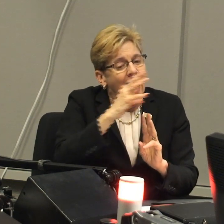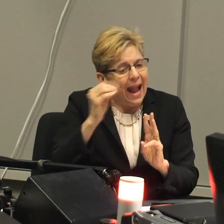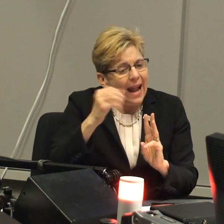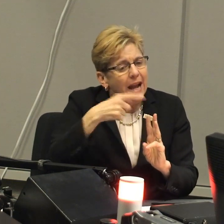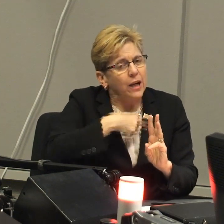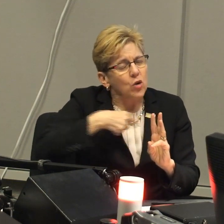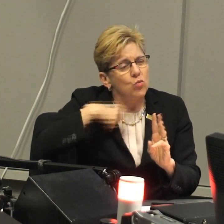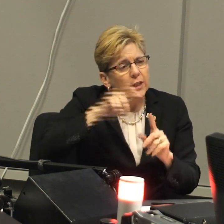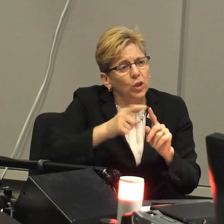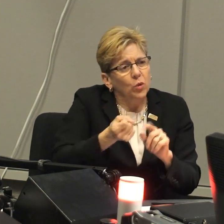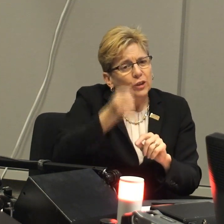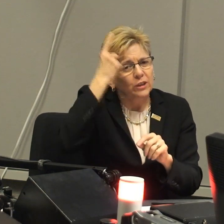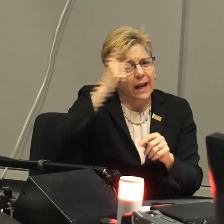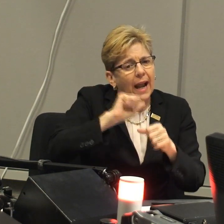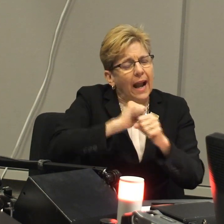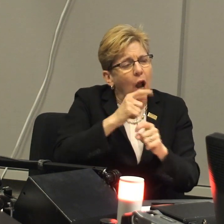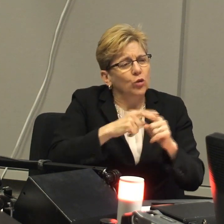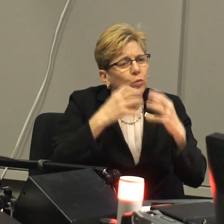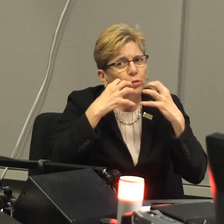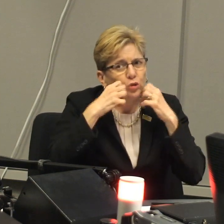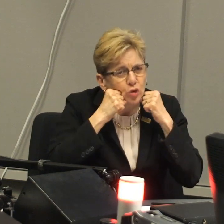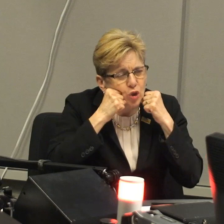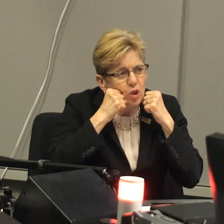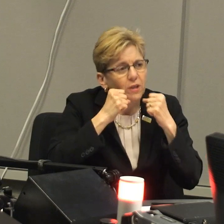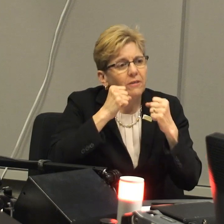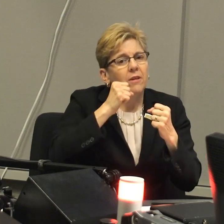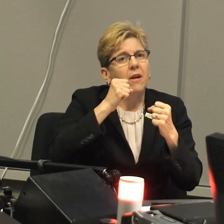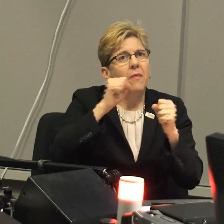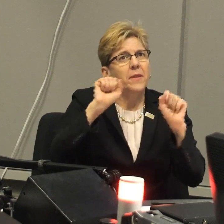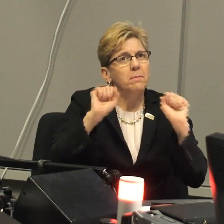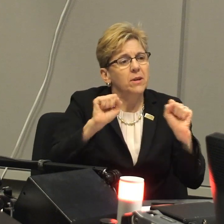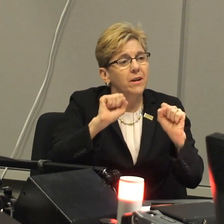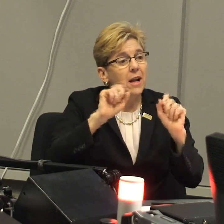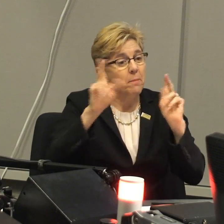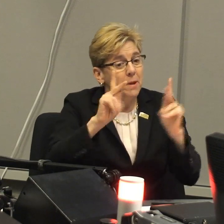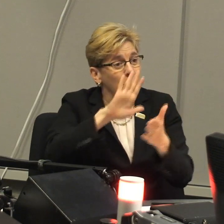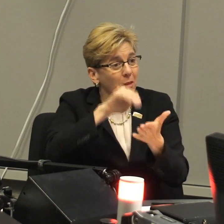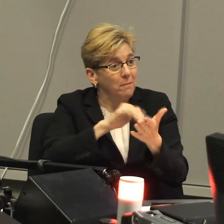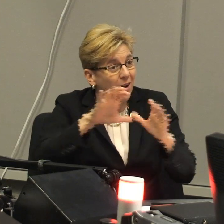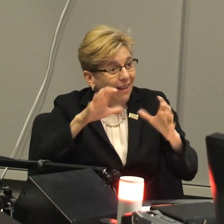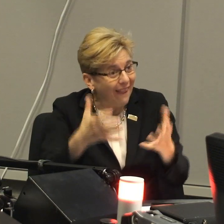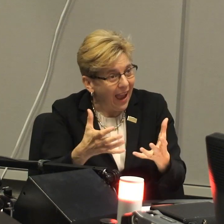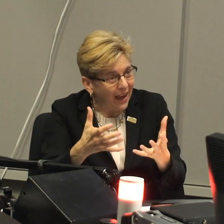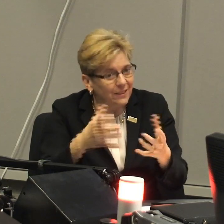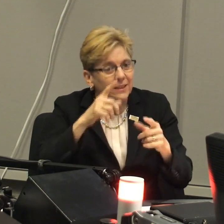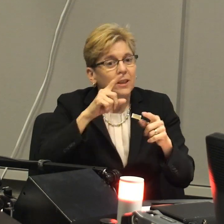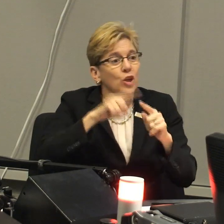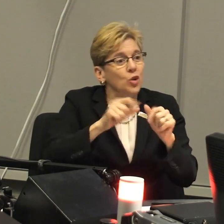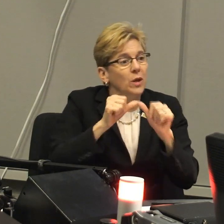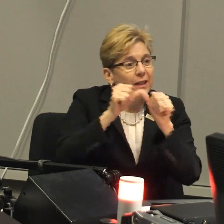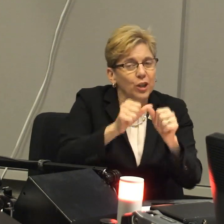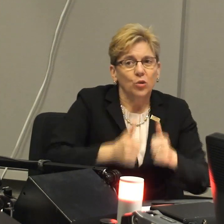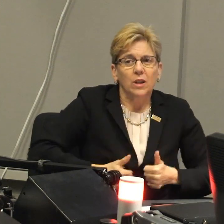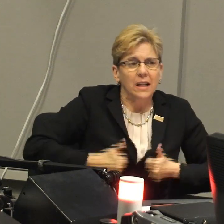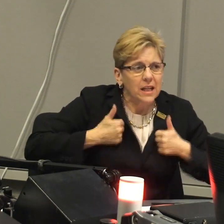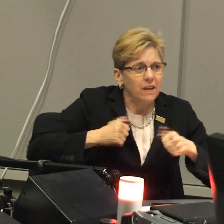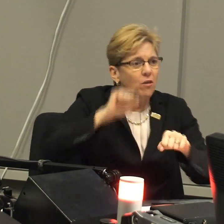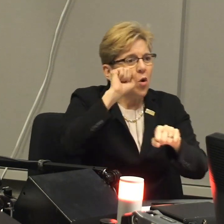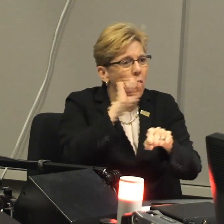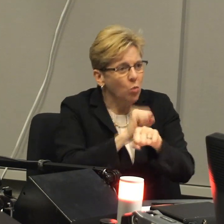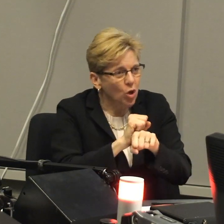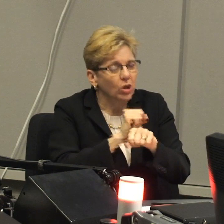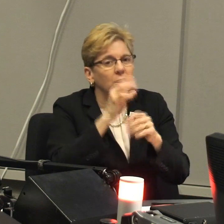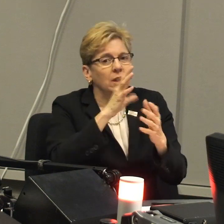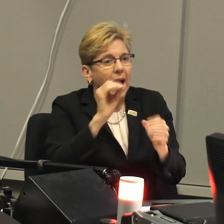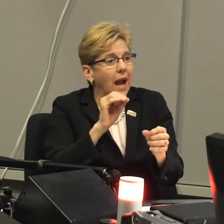the Washington, D.C. And we need to understand how we can preserve the ability for, you know, people in the middle class to